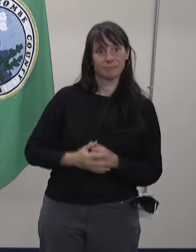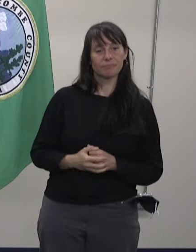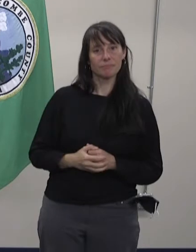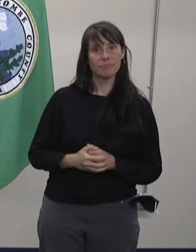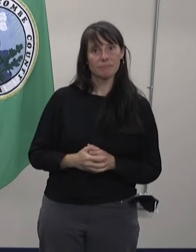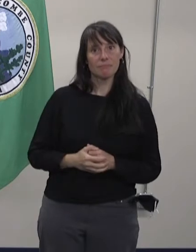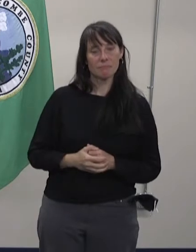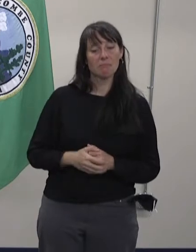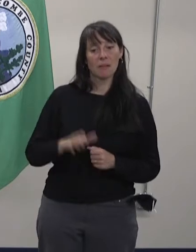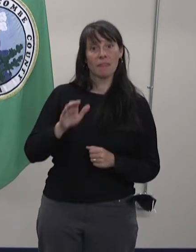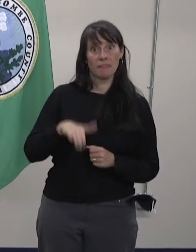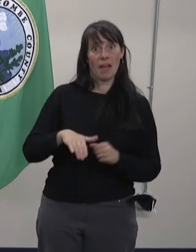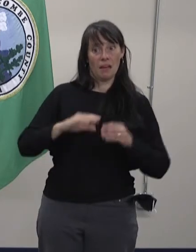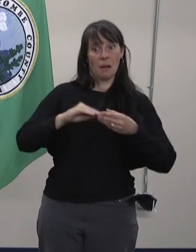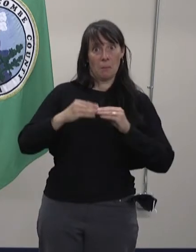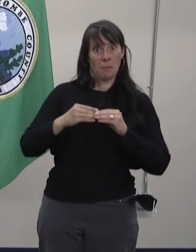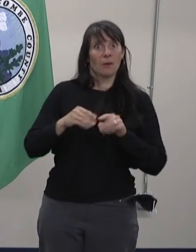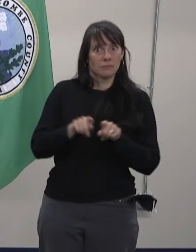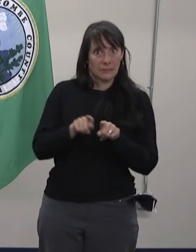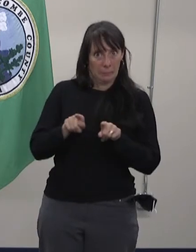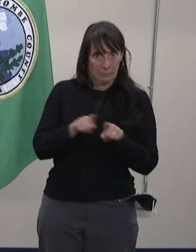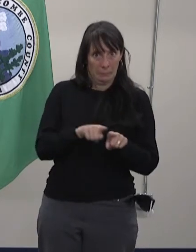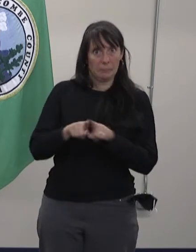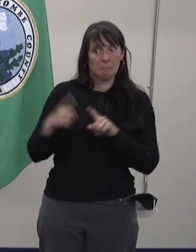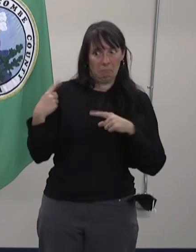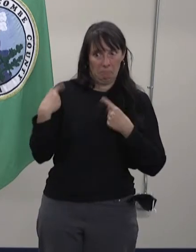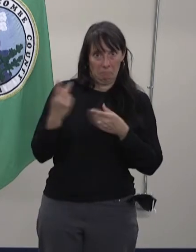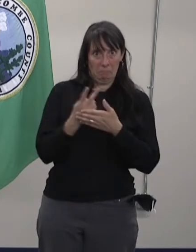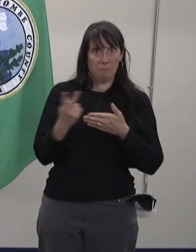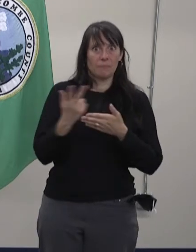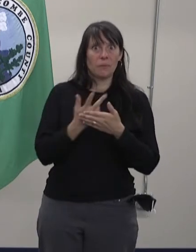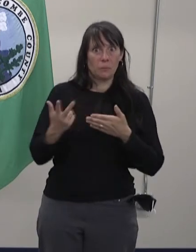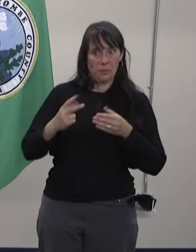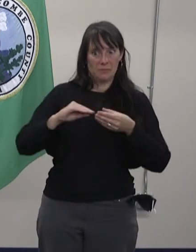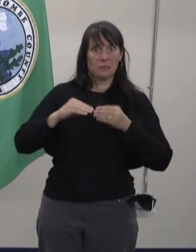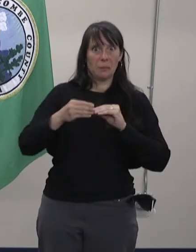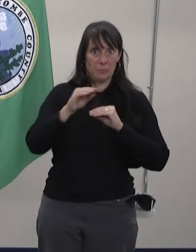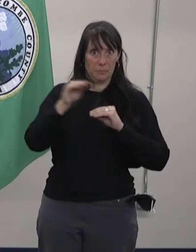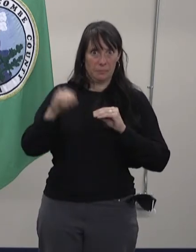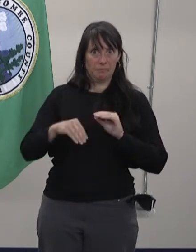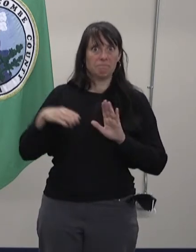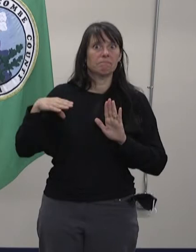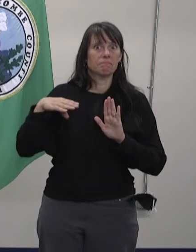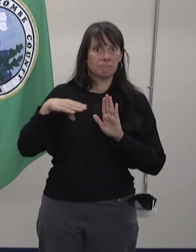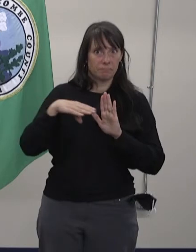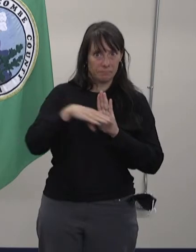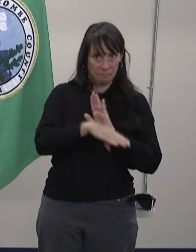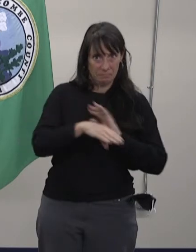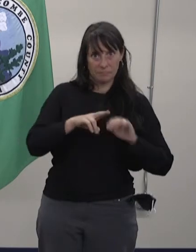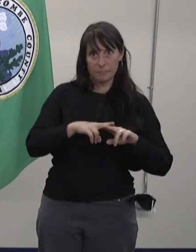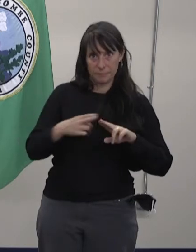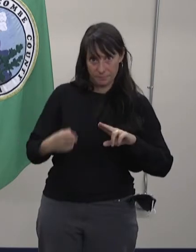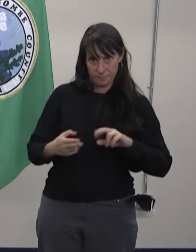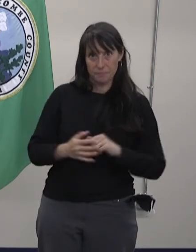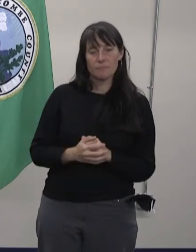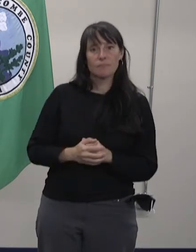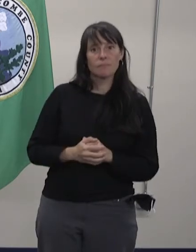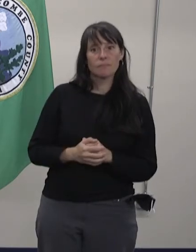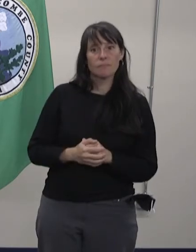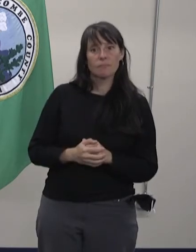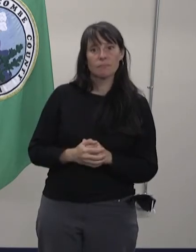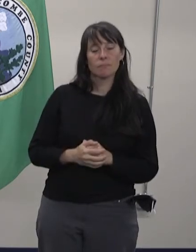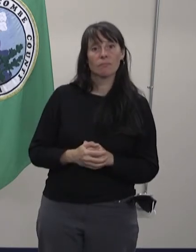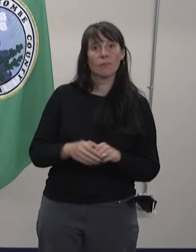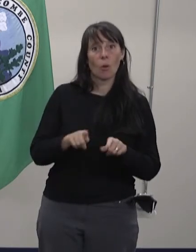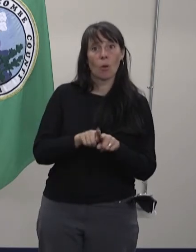This has been steadily decreasing over the last few weeks. We also continue to see an overall decrease